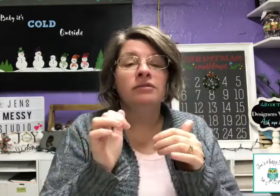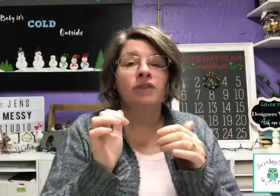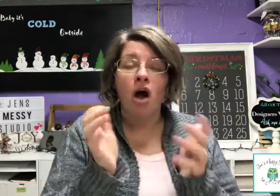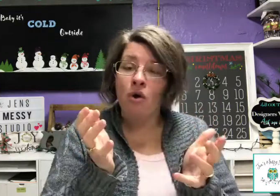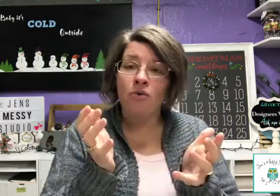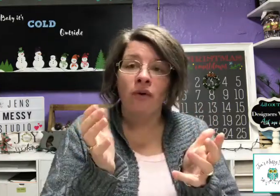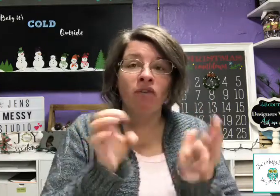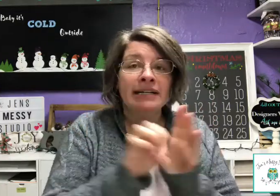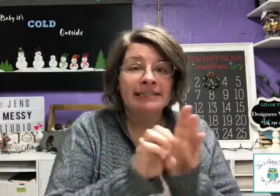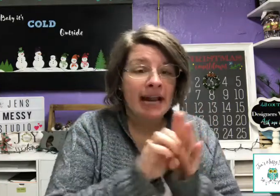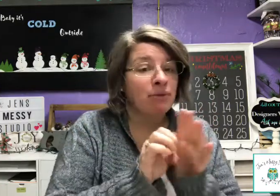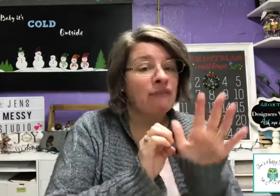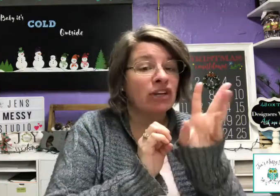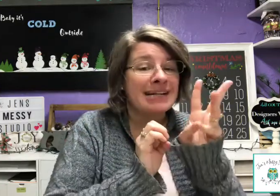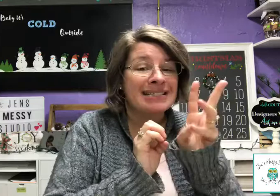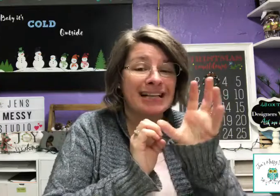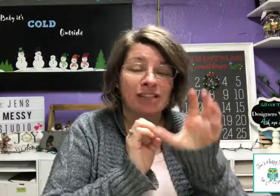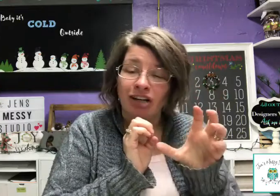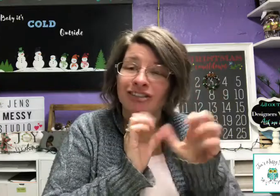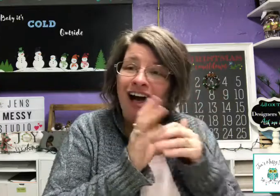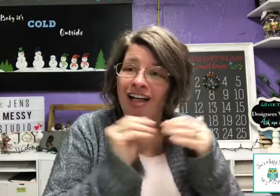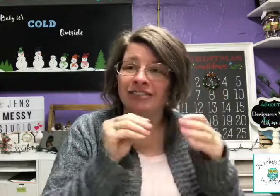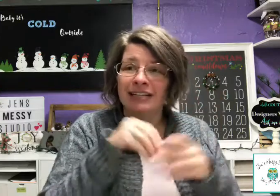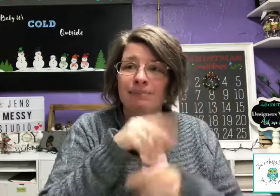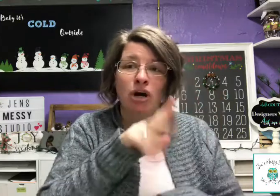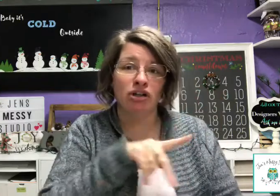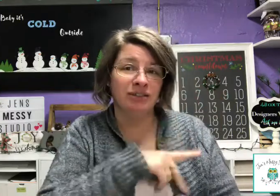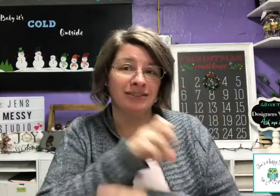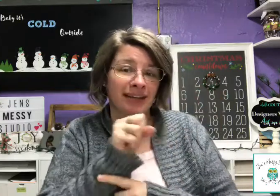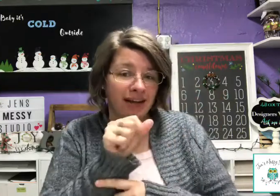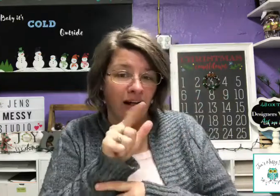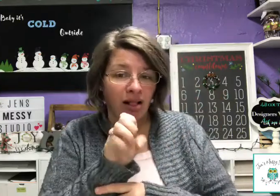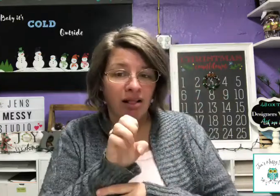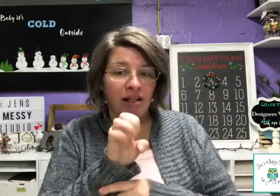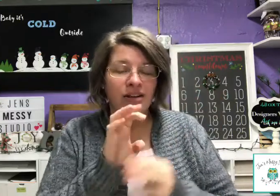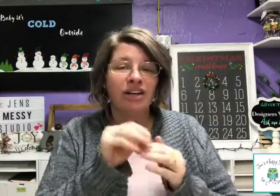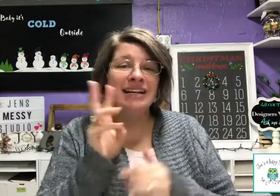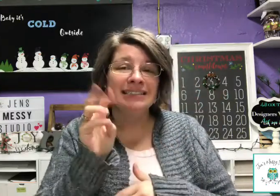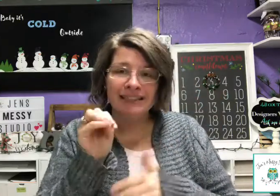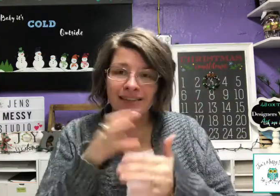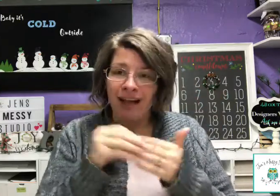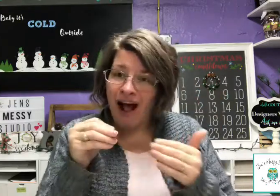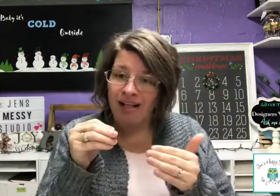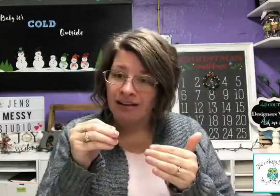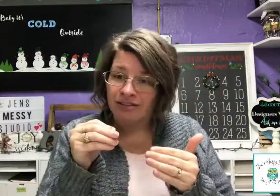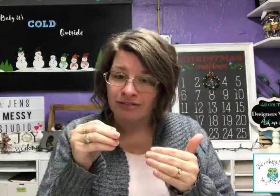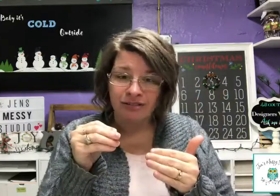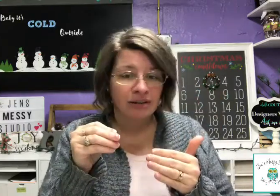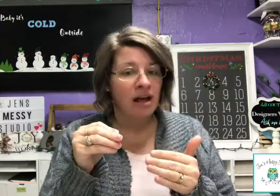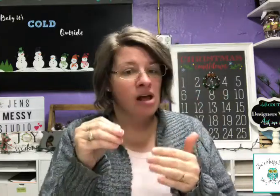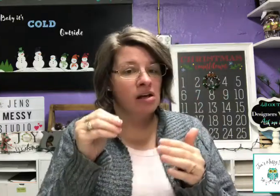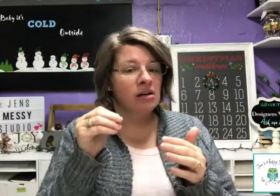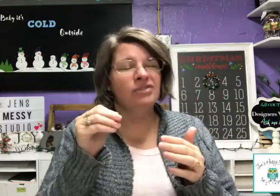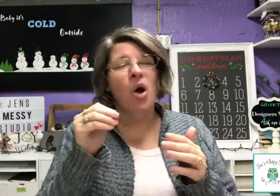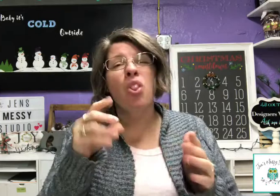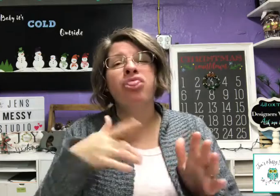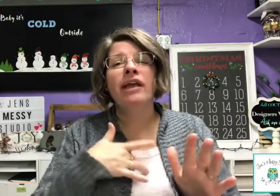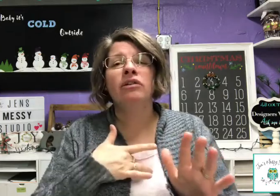So, for example, if can see the dollar, you can post it there. You can see the dollar. So, if